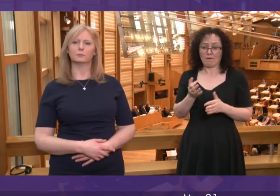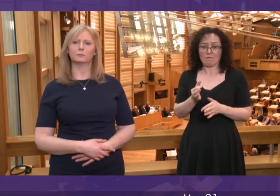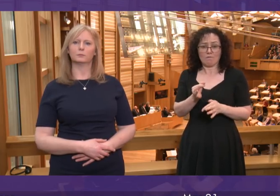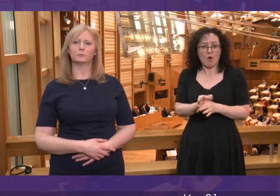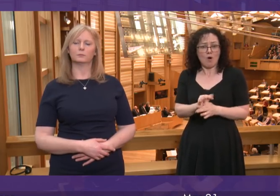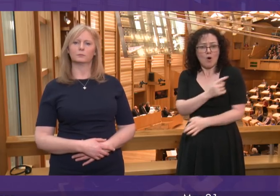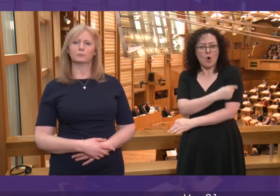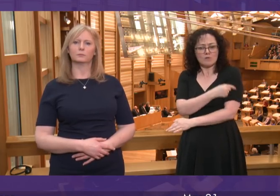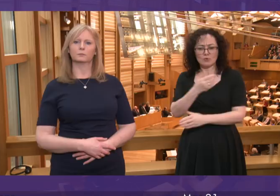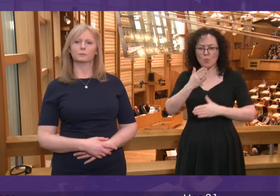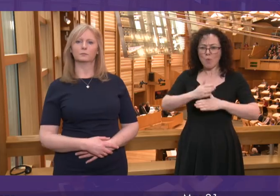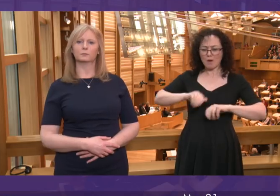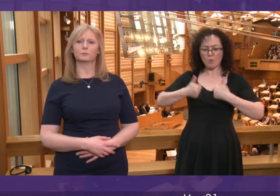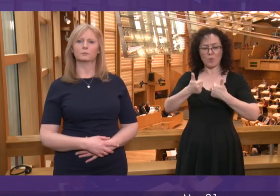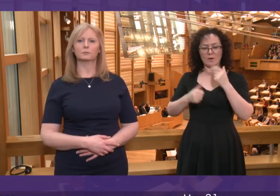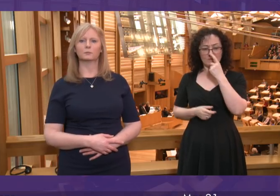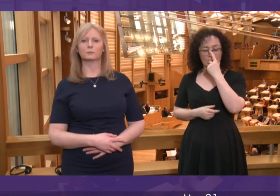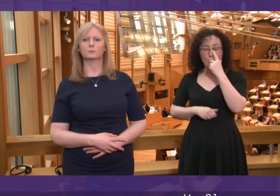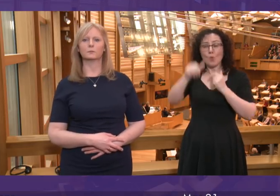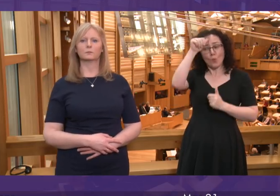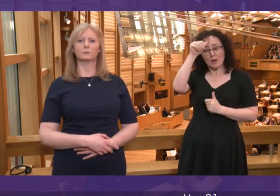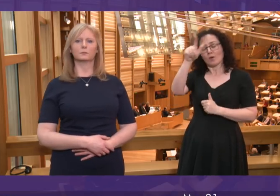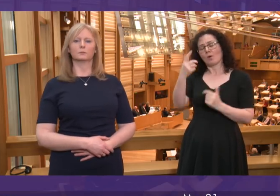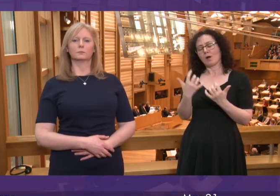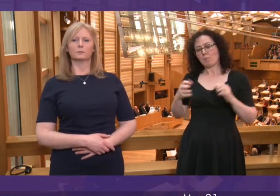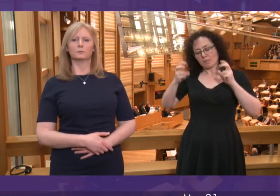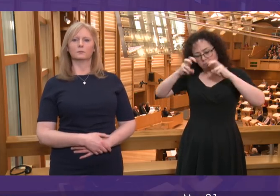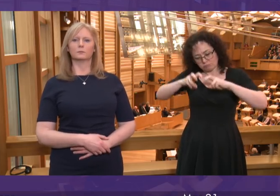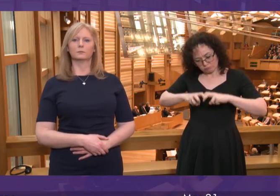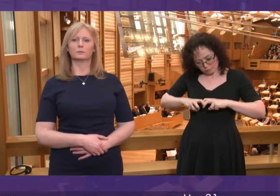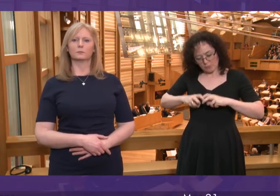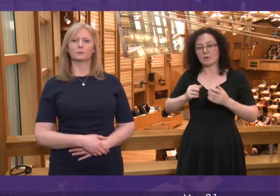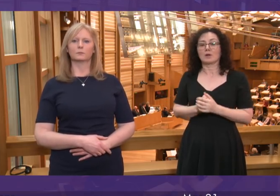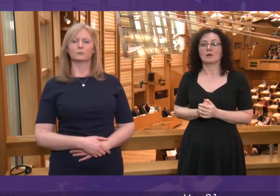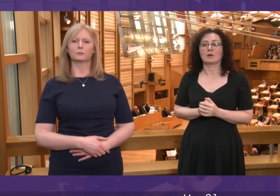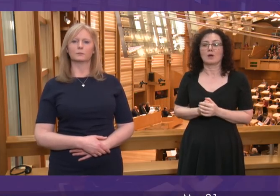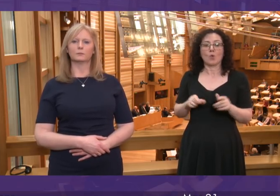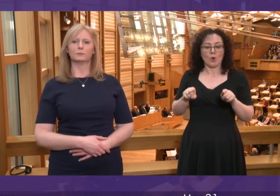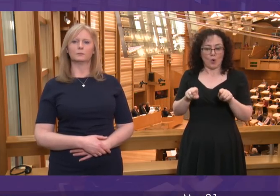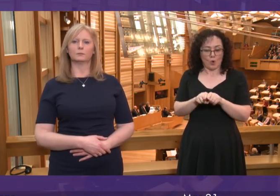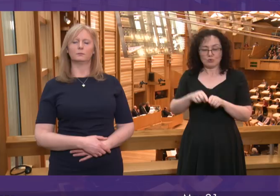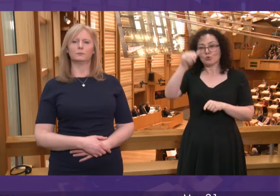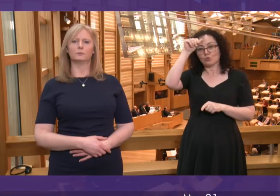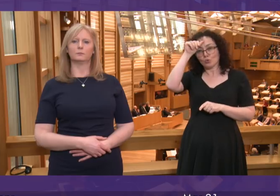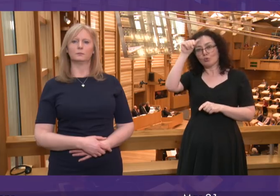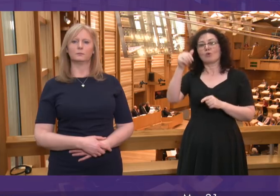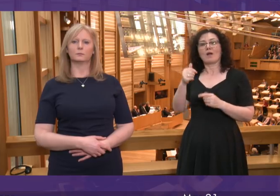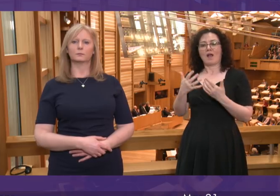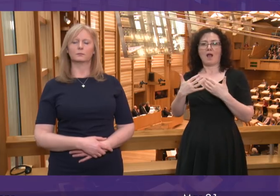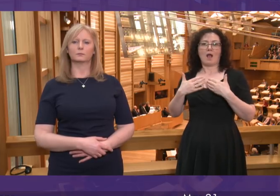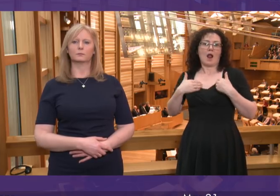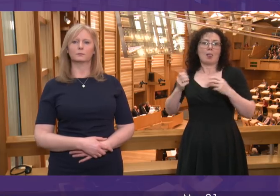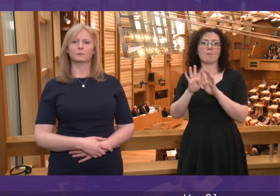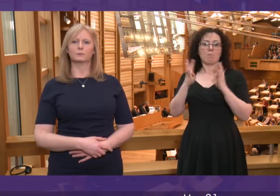So we know there is a parliamentary inquiry and reviews are being carried out by the health board and by the government.